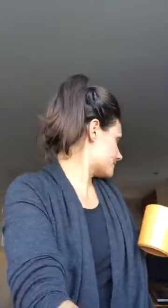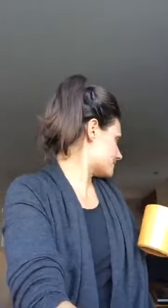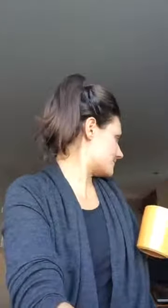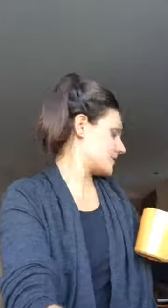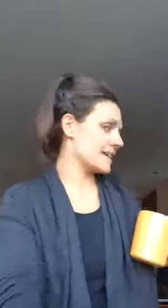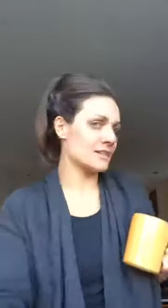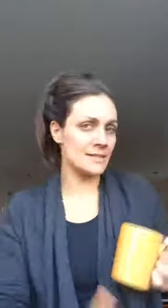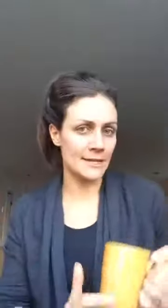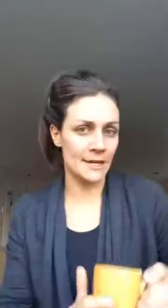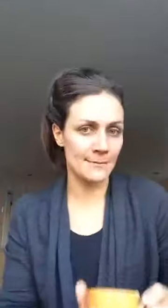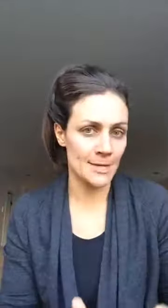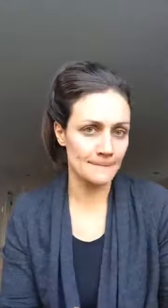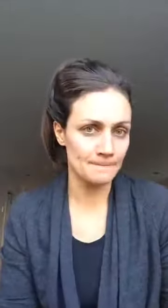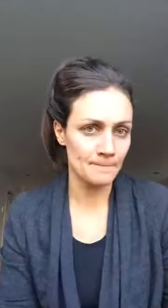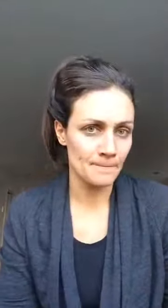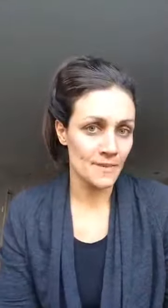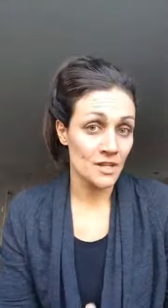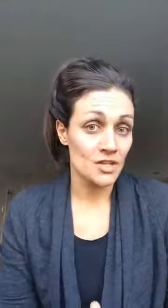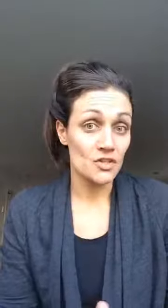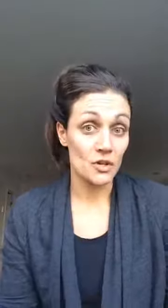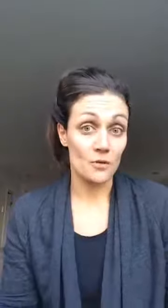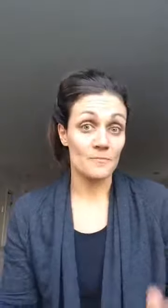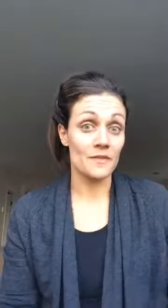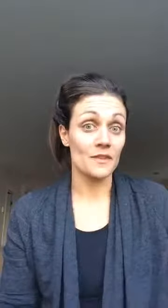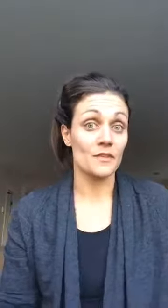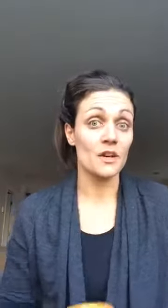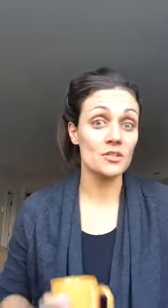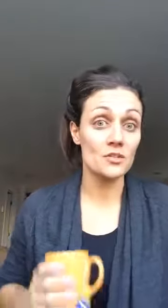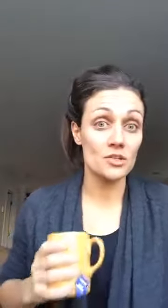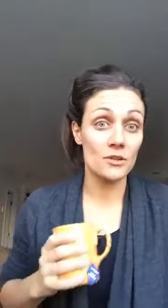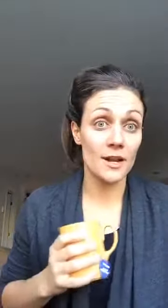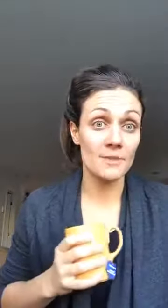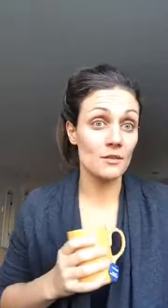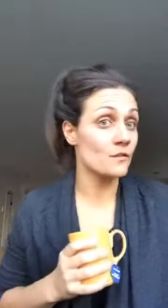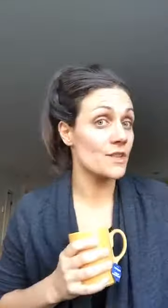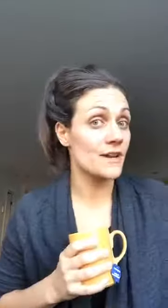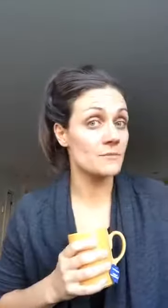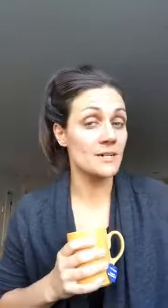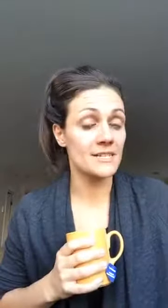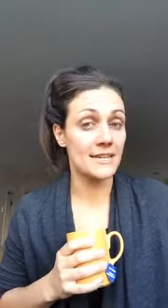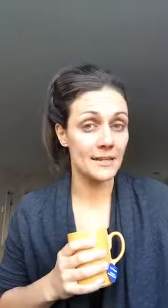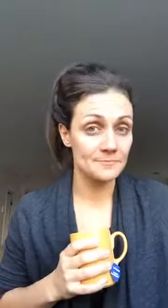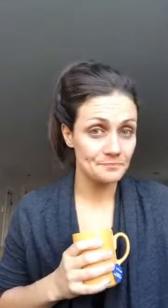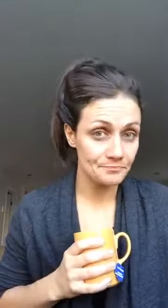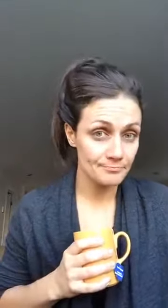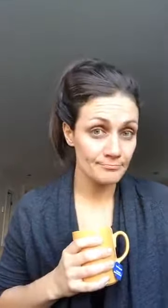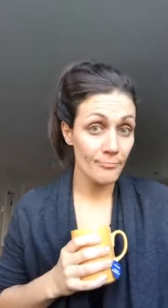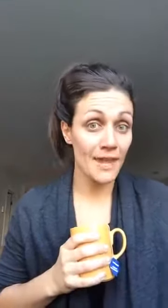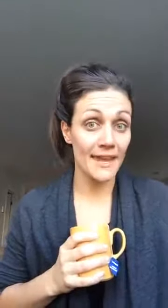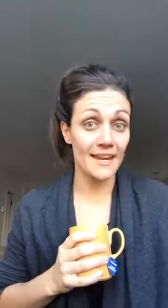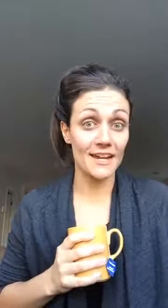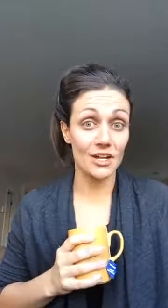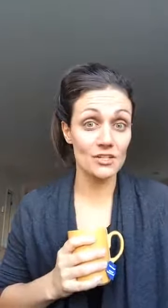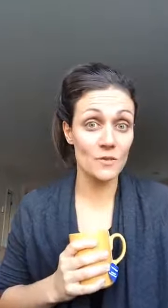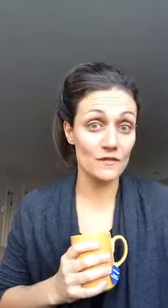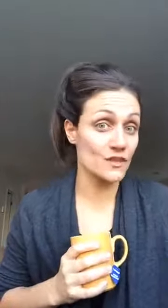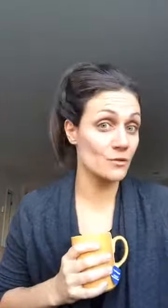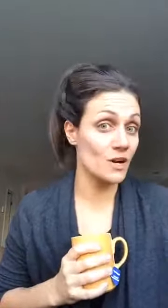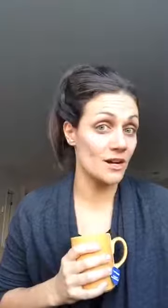thank you staring at me so long story short i made over a thousand bucks today and i also went for two walks